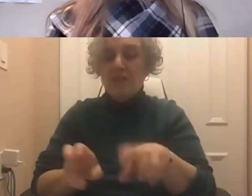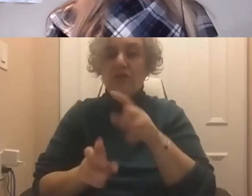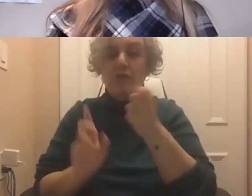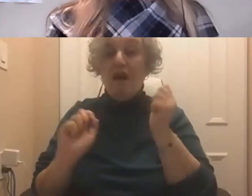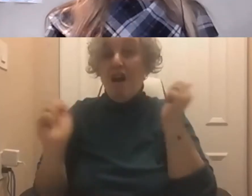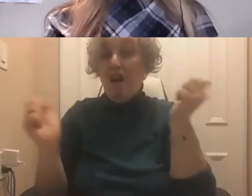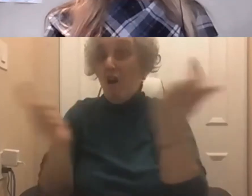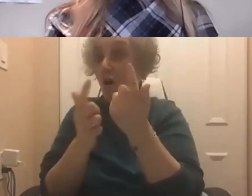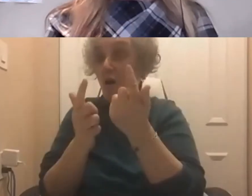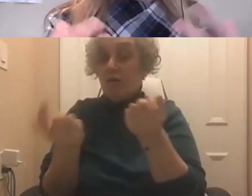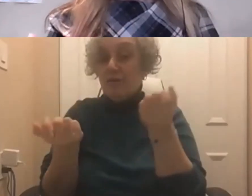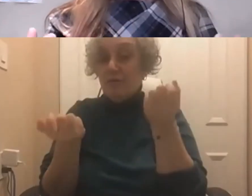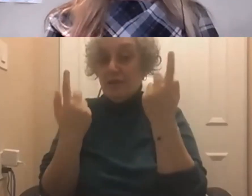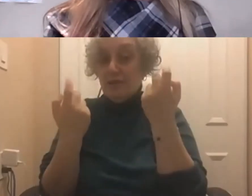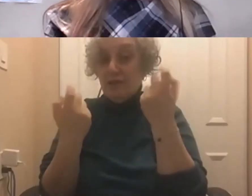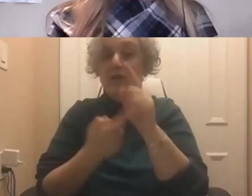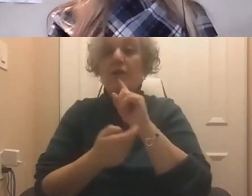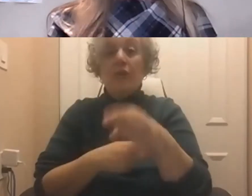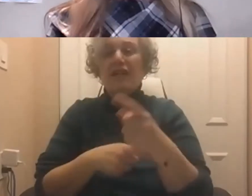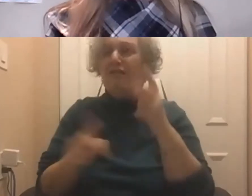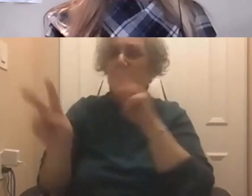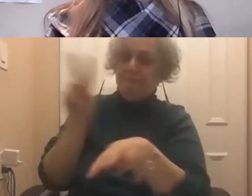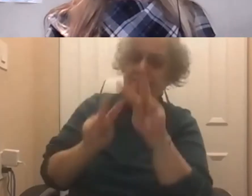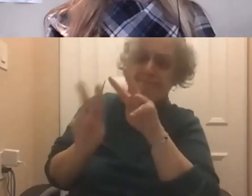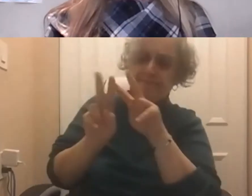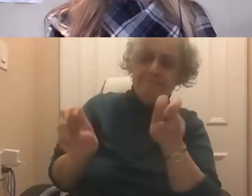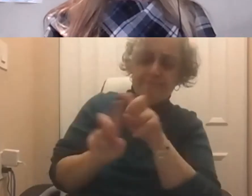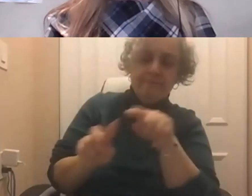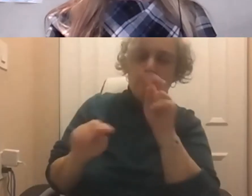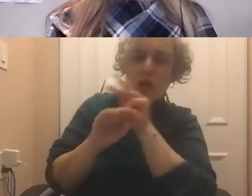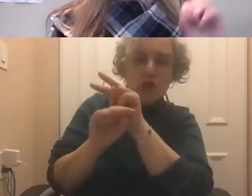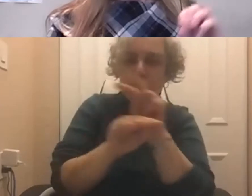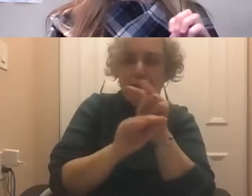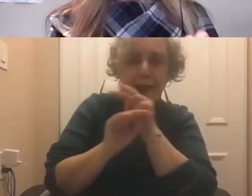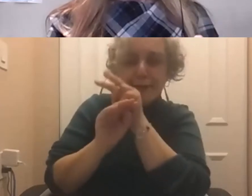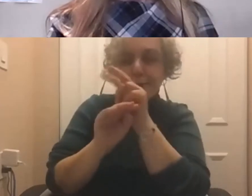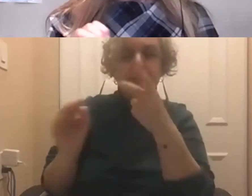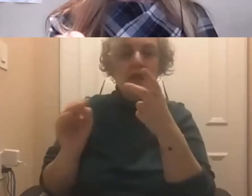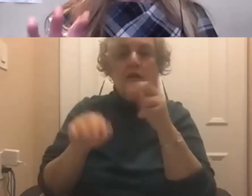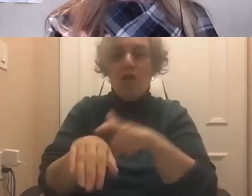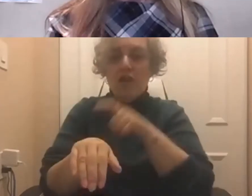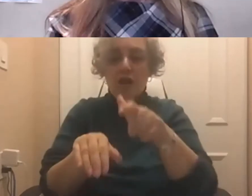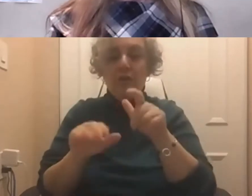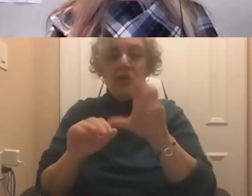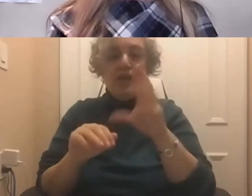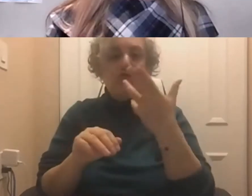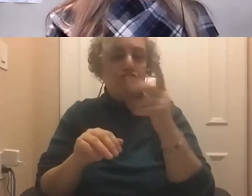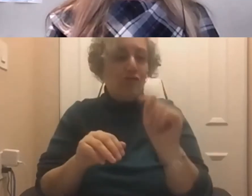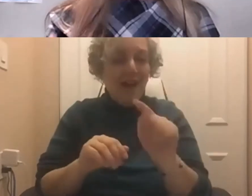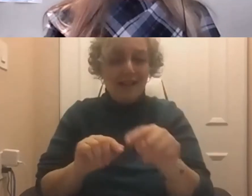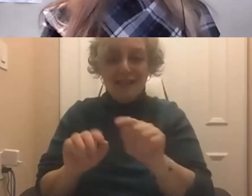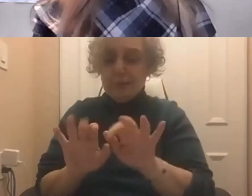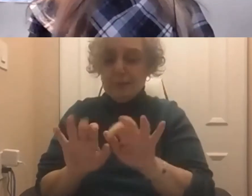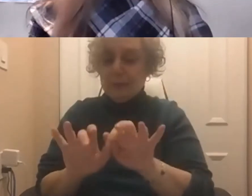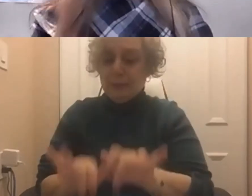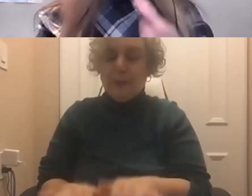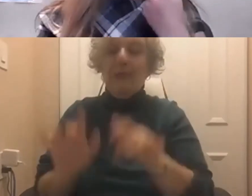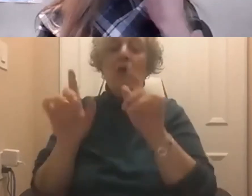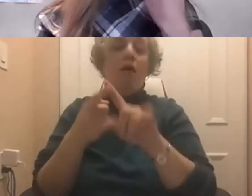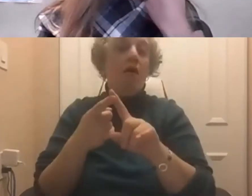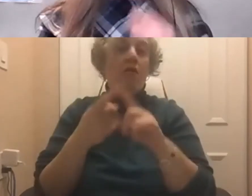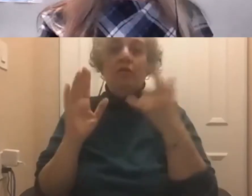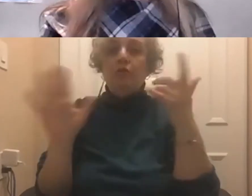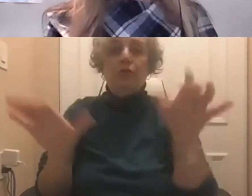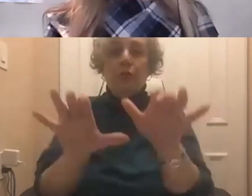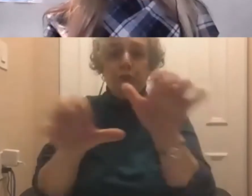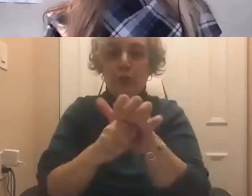that this looking at what we're doing, how long we're in chat, how long we're doing whatever, this is